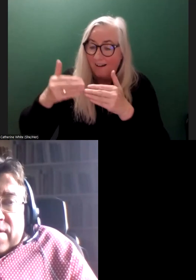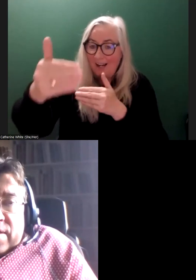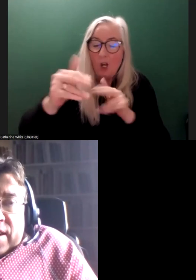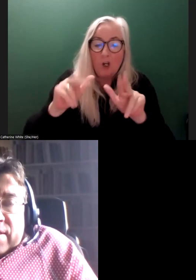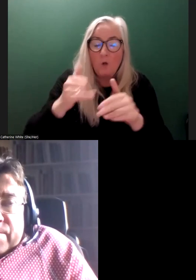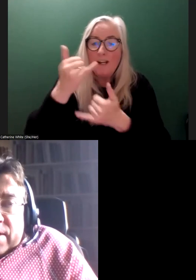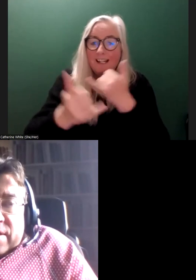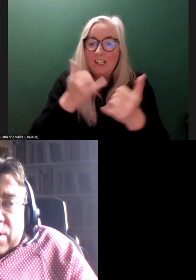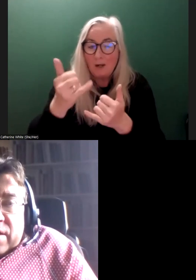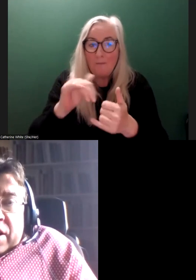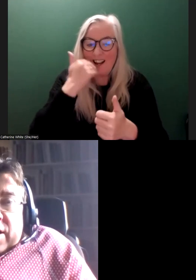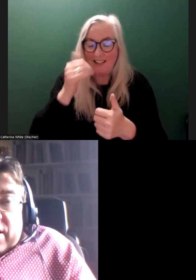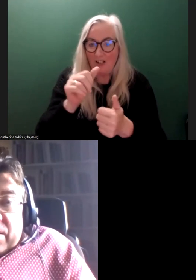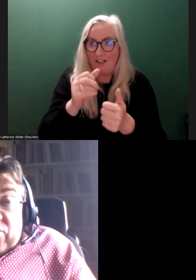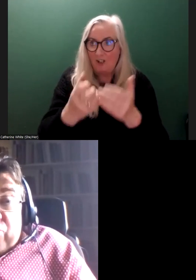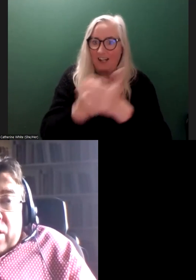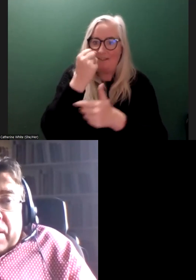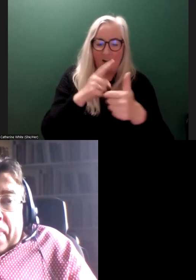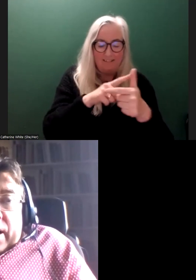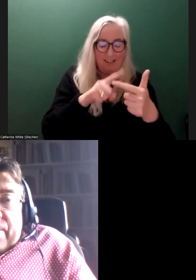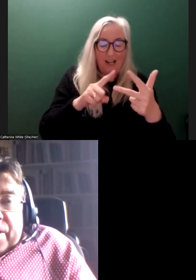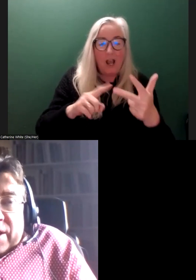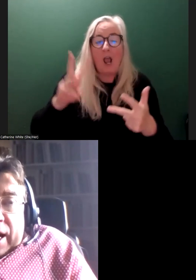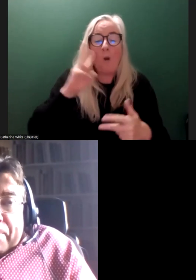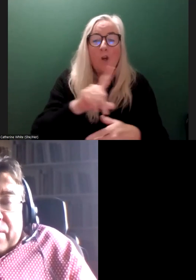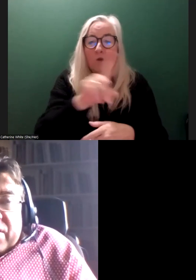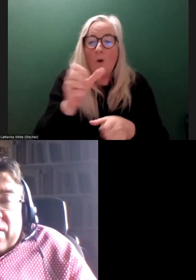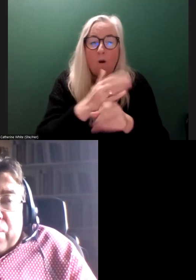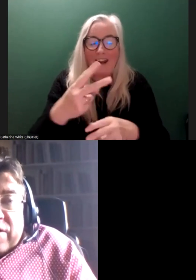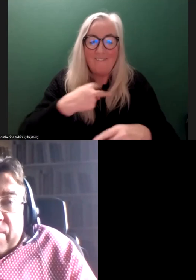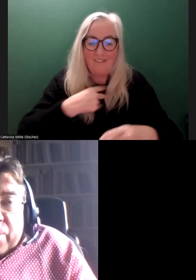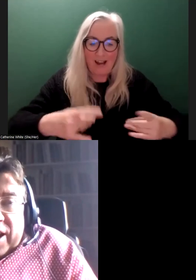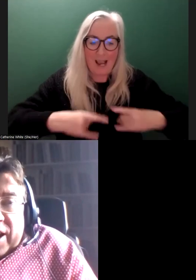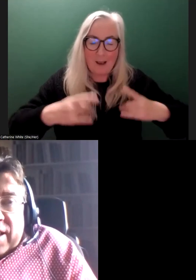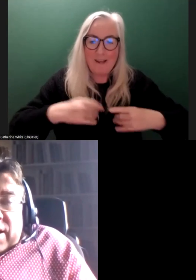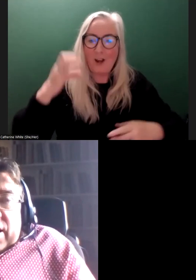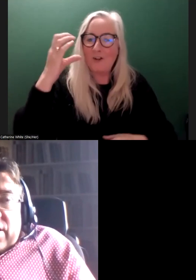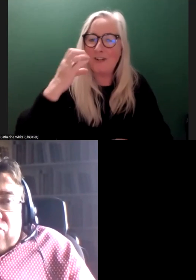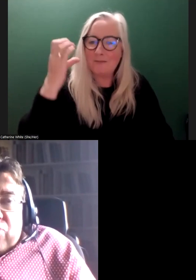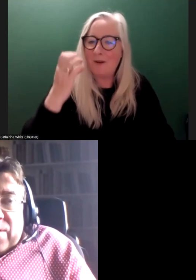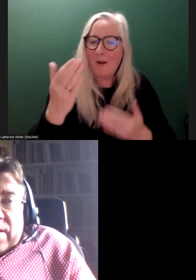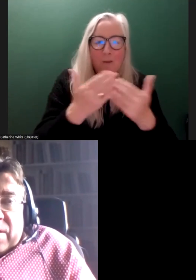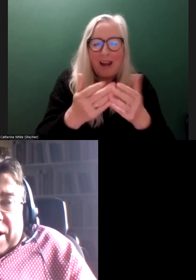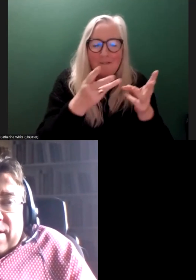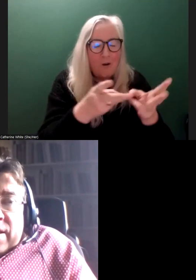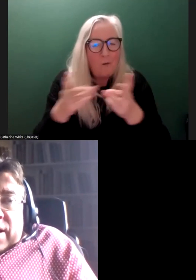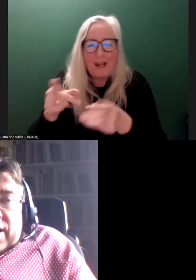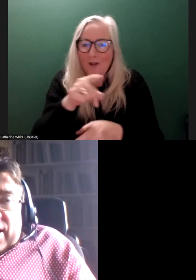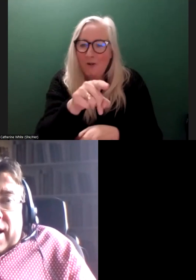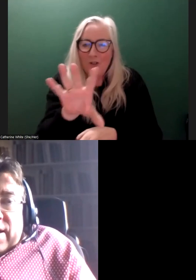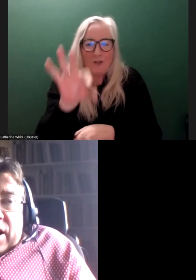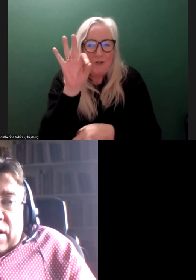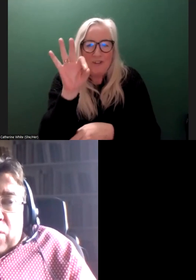due to the success of this series. I'd like to wish you all a very happy Christmas in whatever way you choose to spend it.